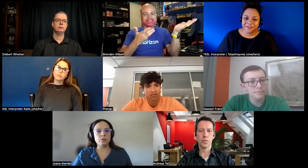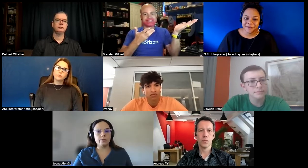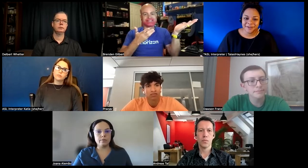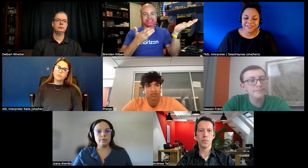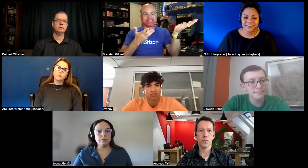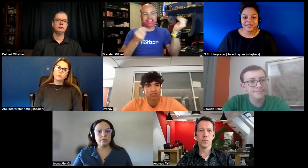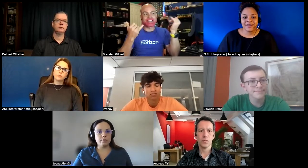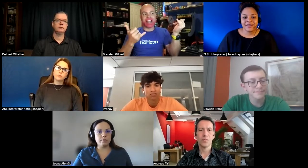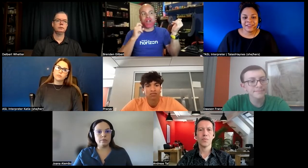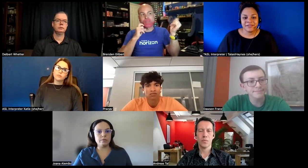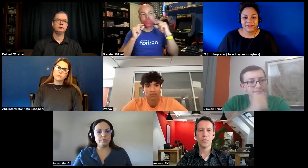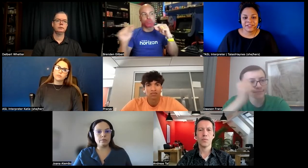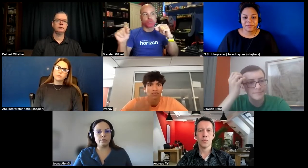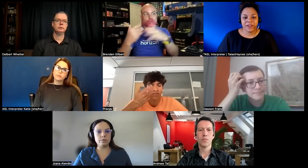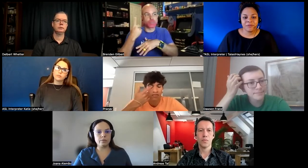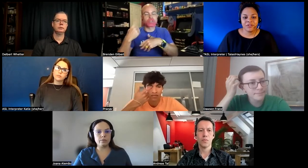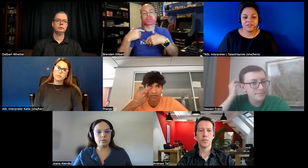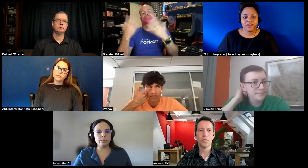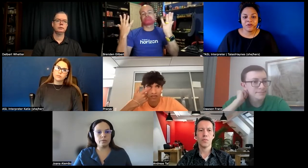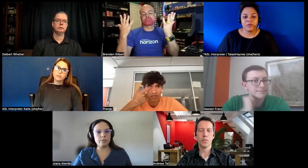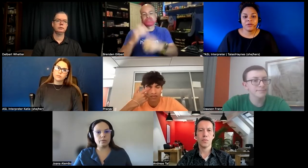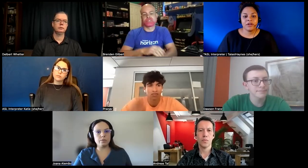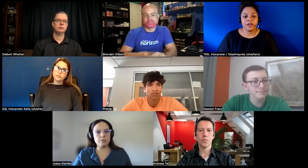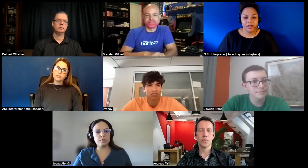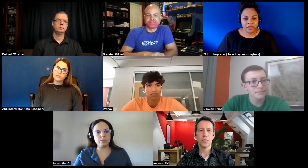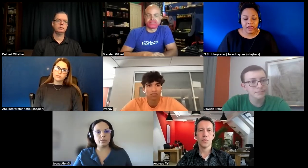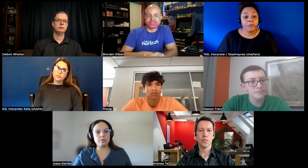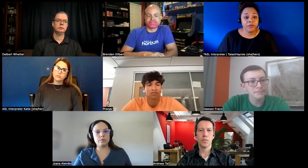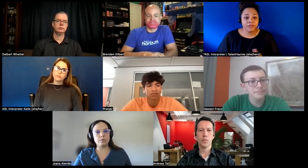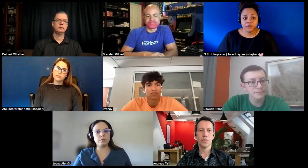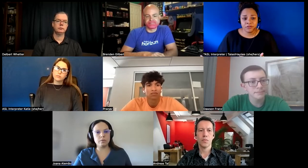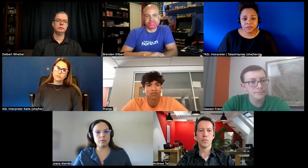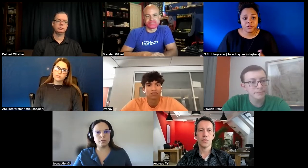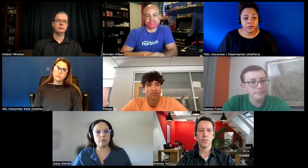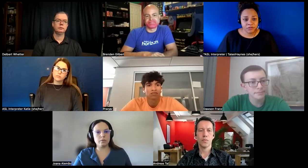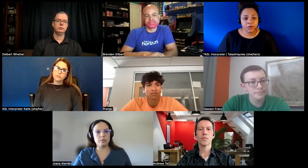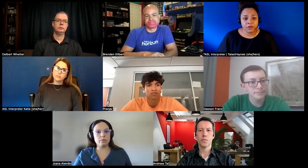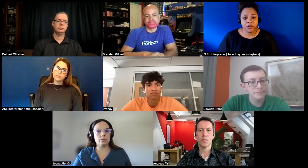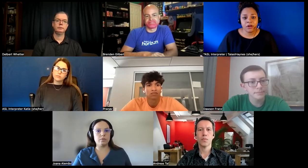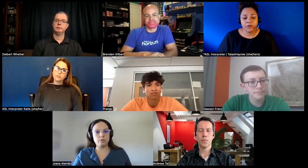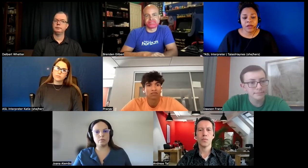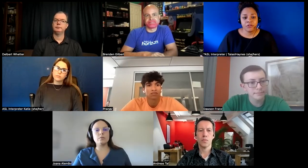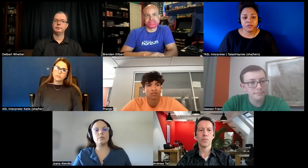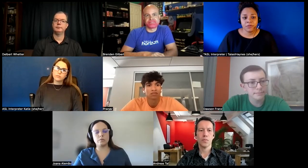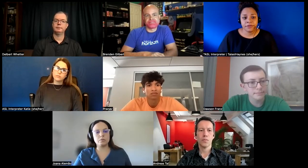of course uh a type of captions no uh apple has introduced the newest auto captioning as well